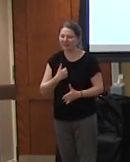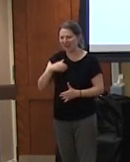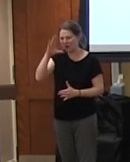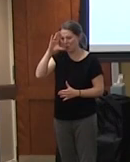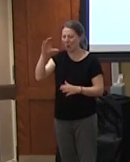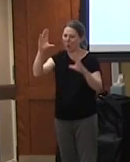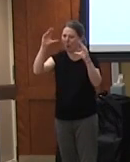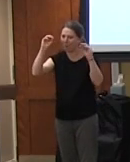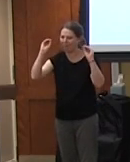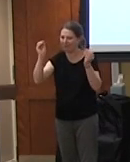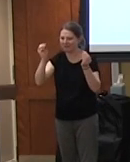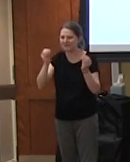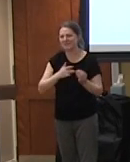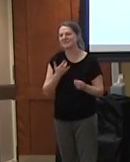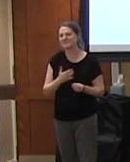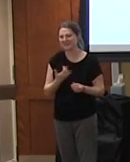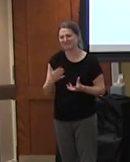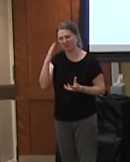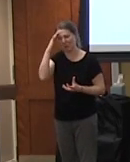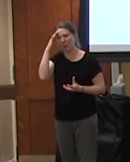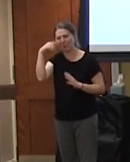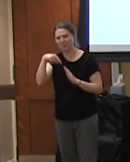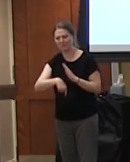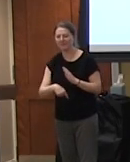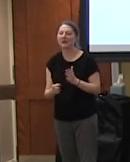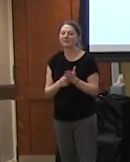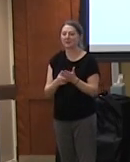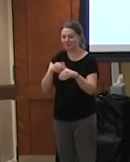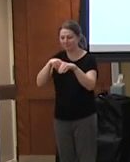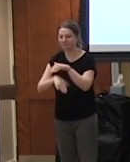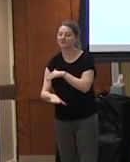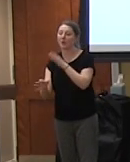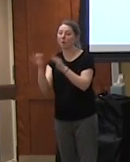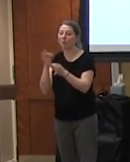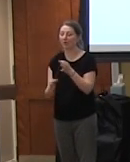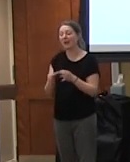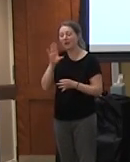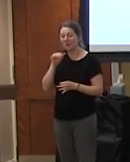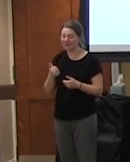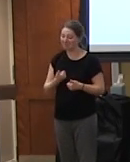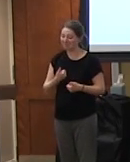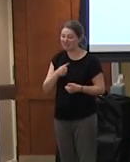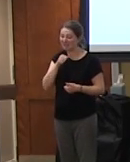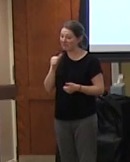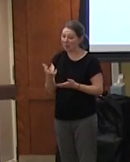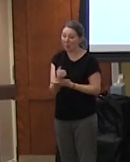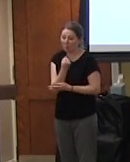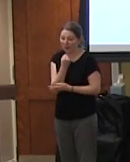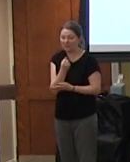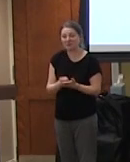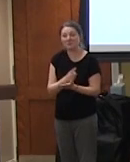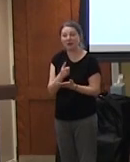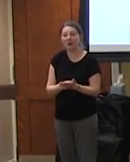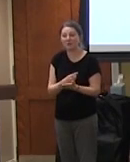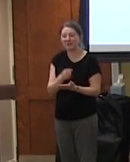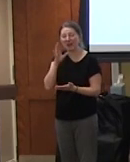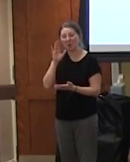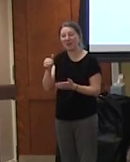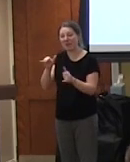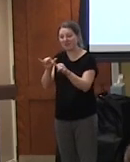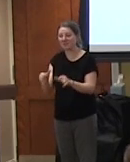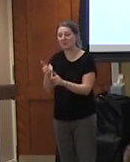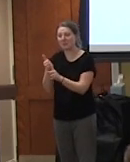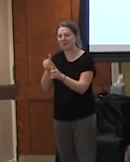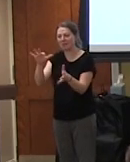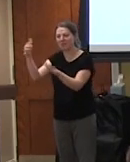um and sometimes i have to realize walking into a courtroom that i'm not going to win the case and the the system is corrupt and